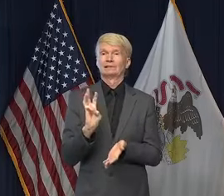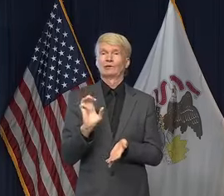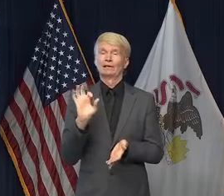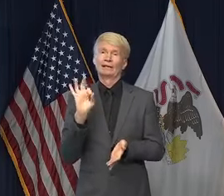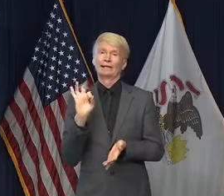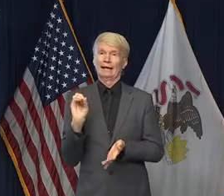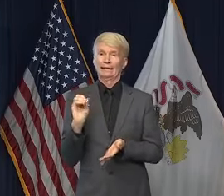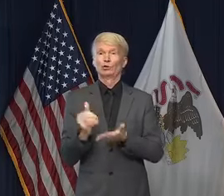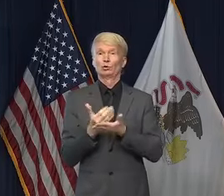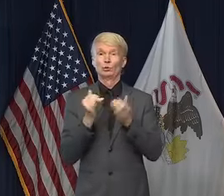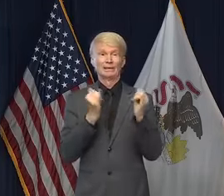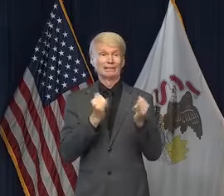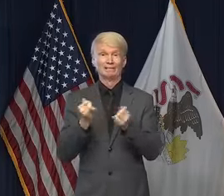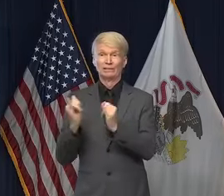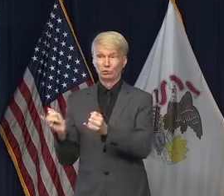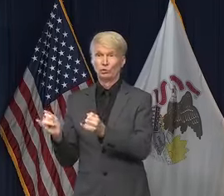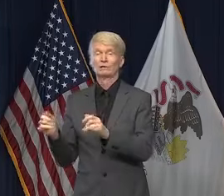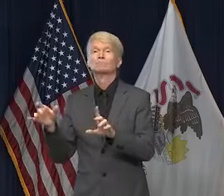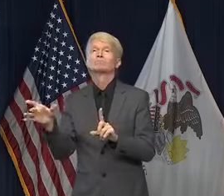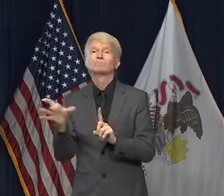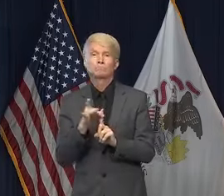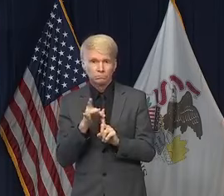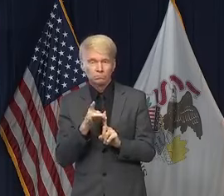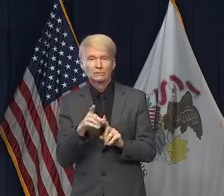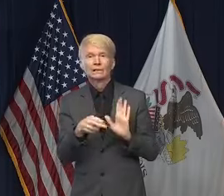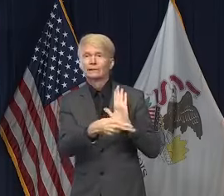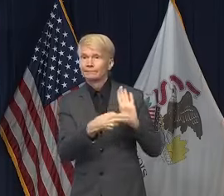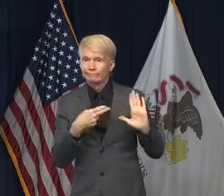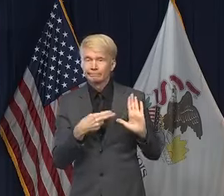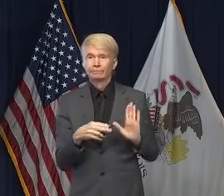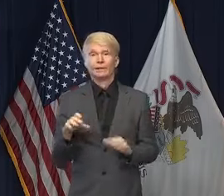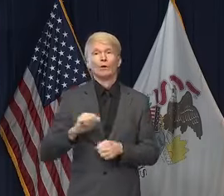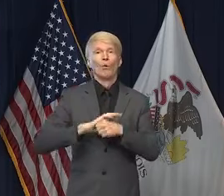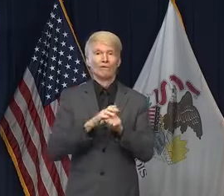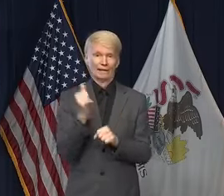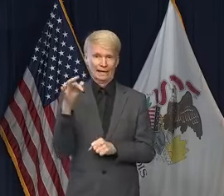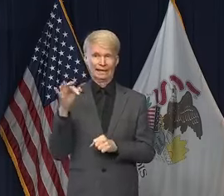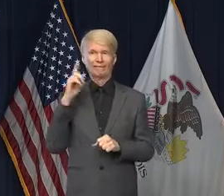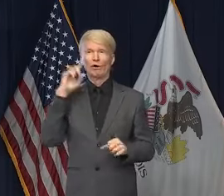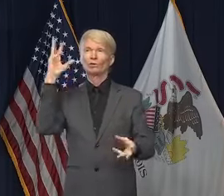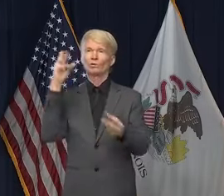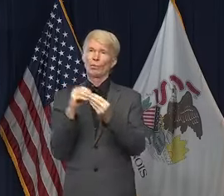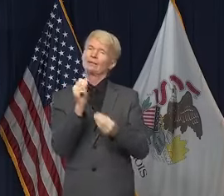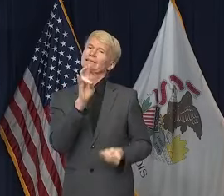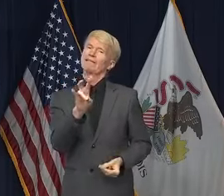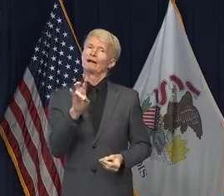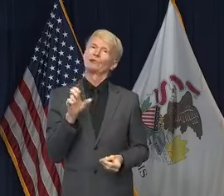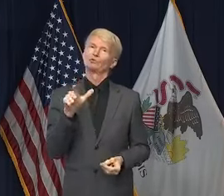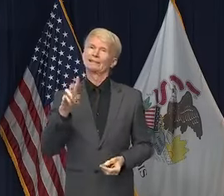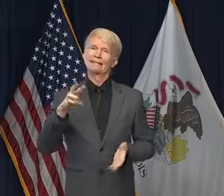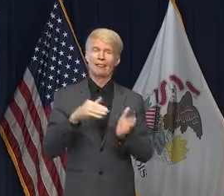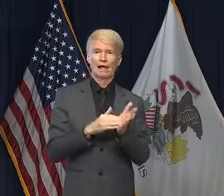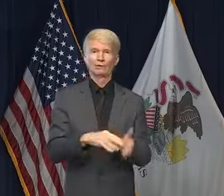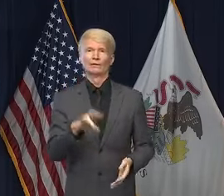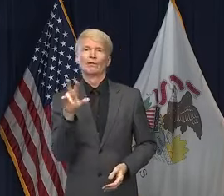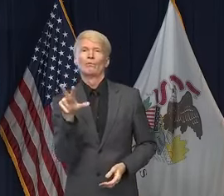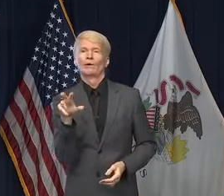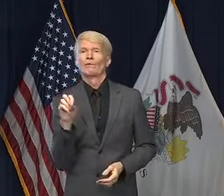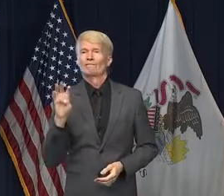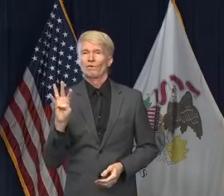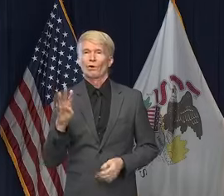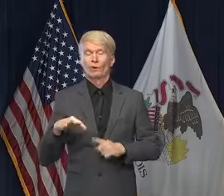individuals were diagnosed with COVID-19 for a total of 726,304